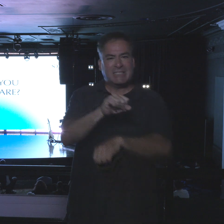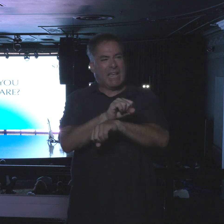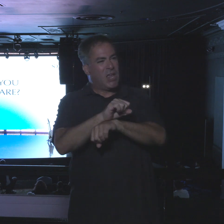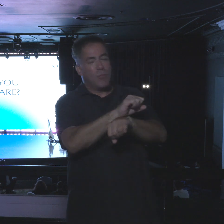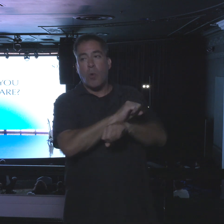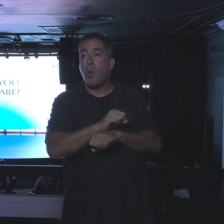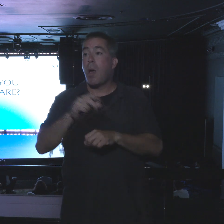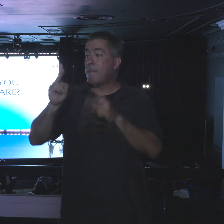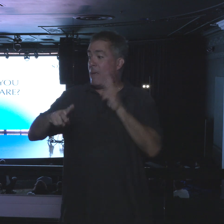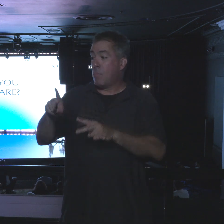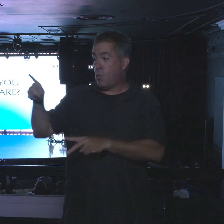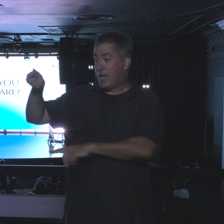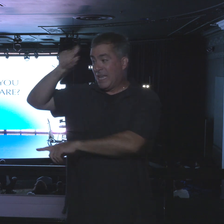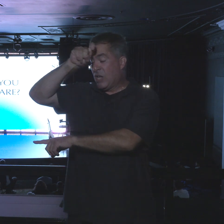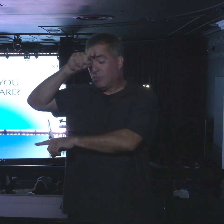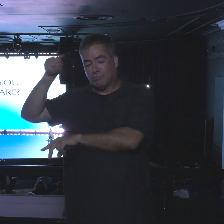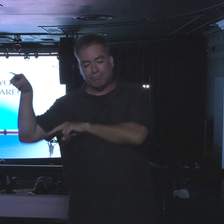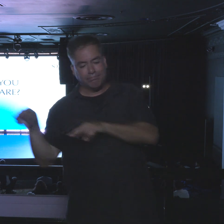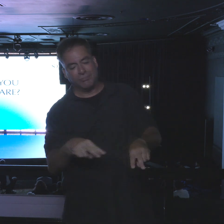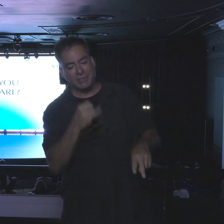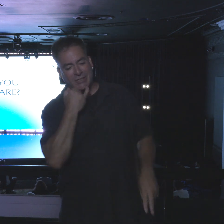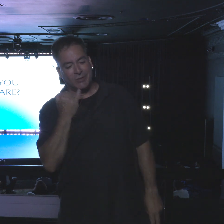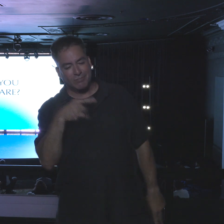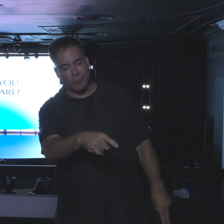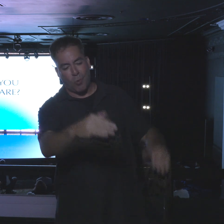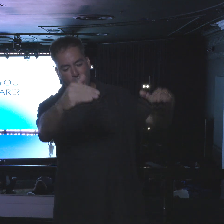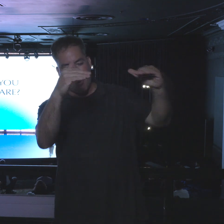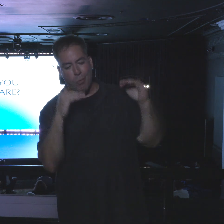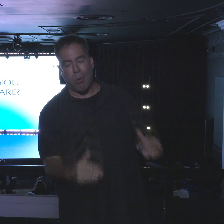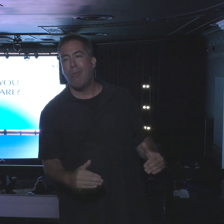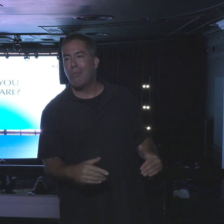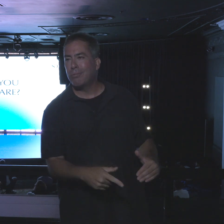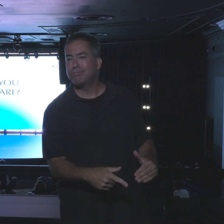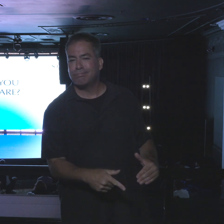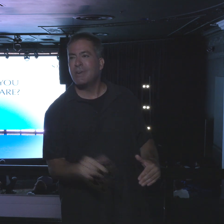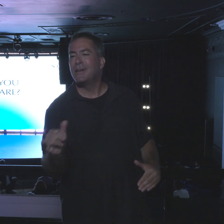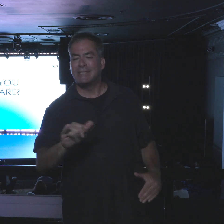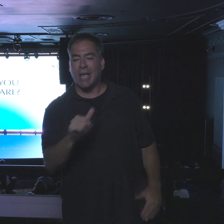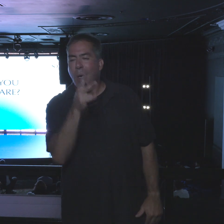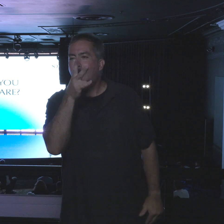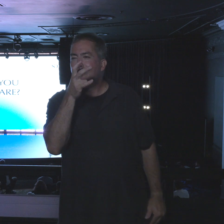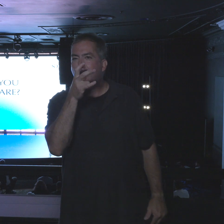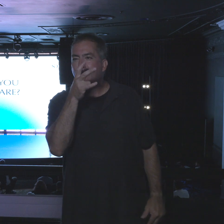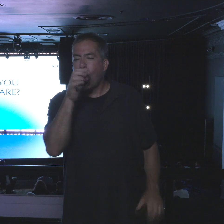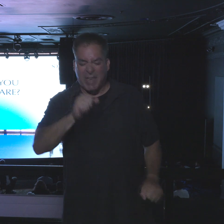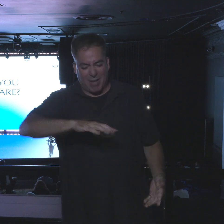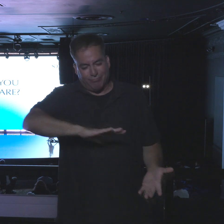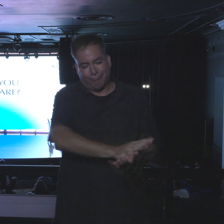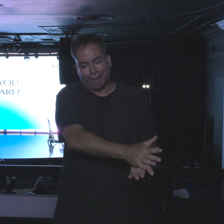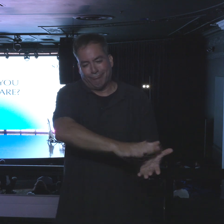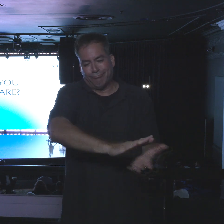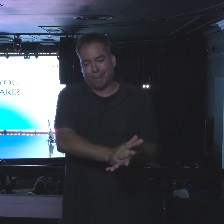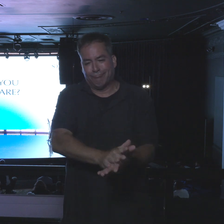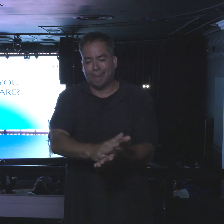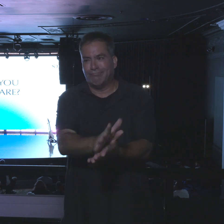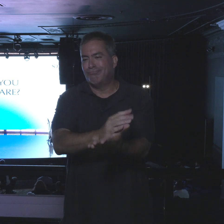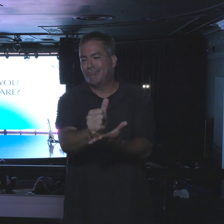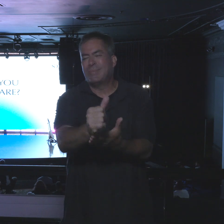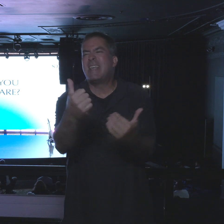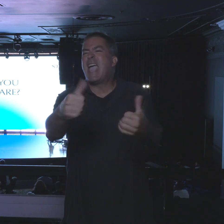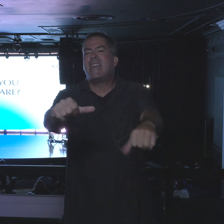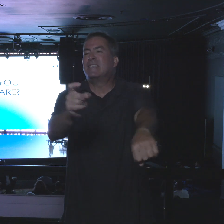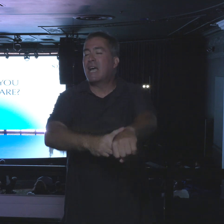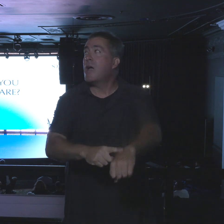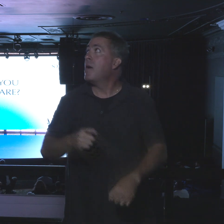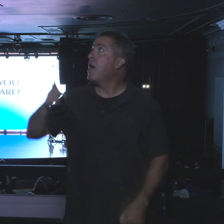down upon as inferior. They felt like they were bugs that could be stepped on at any time. And then